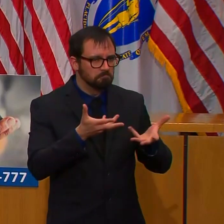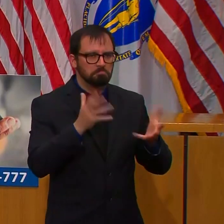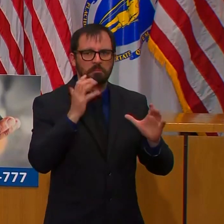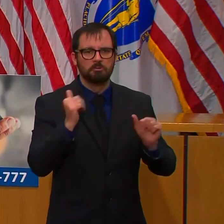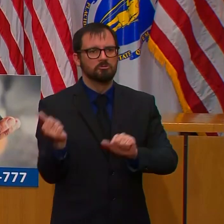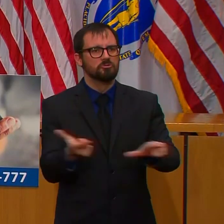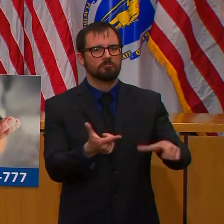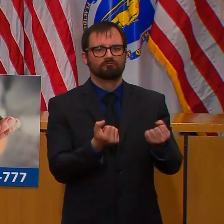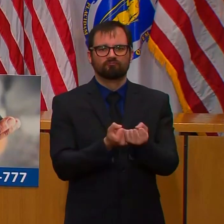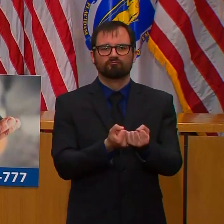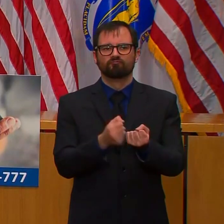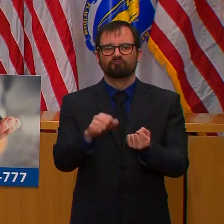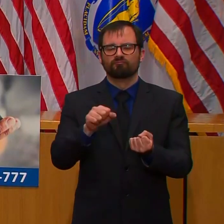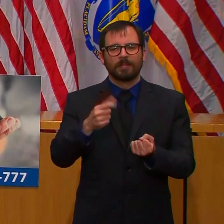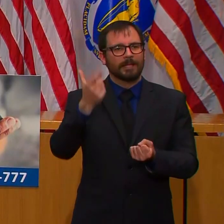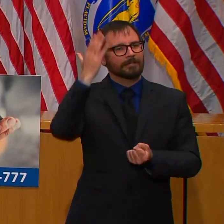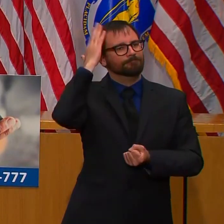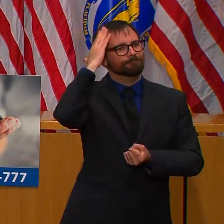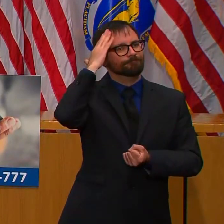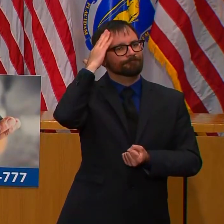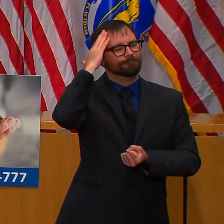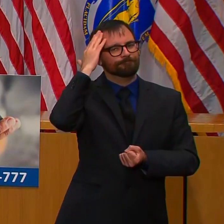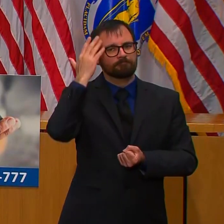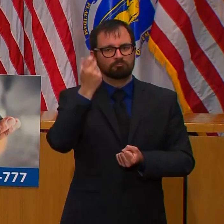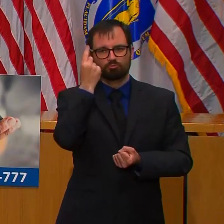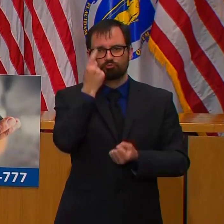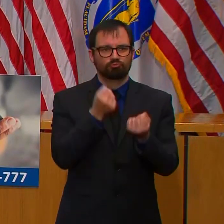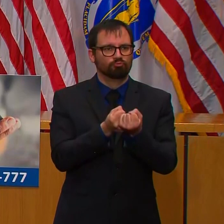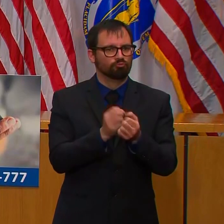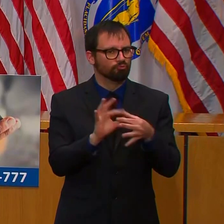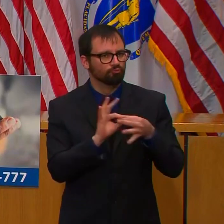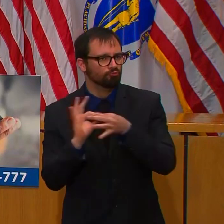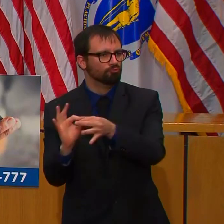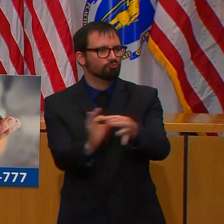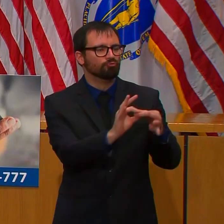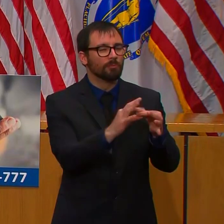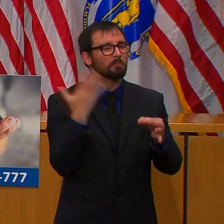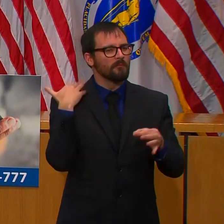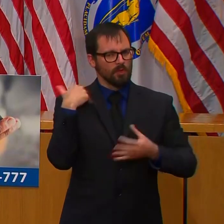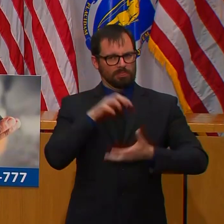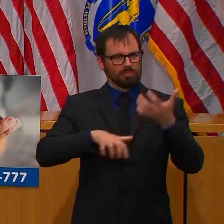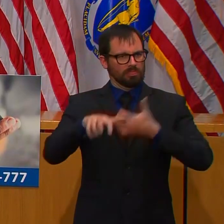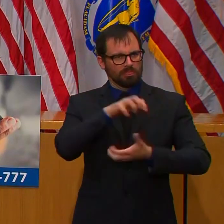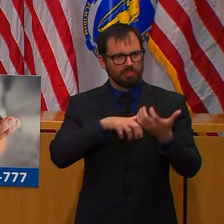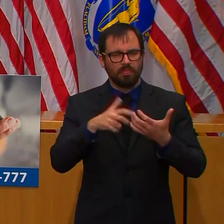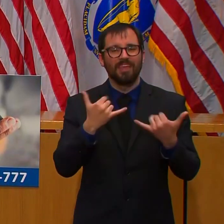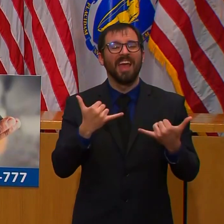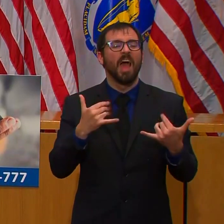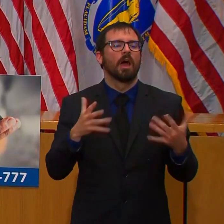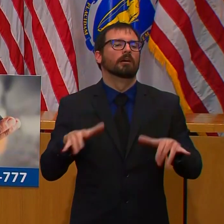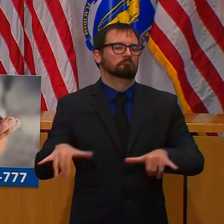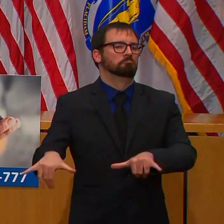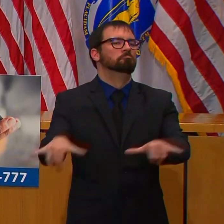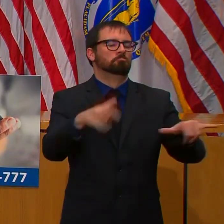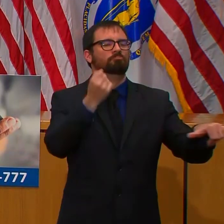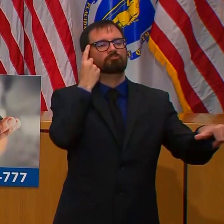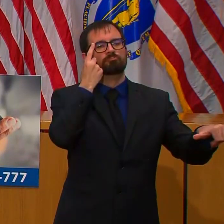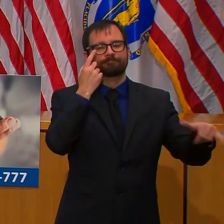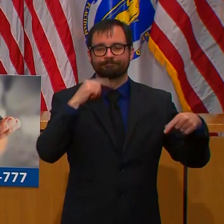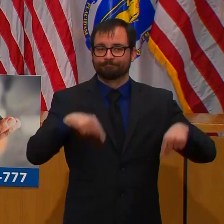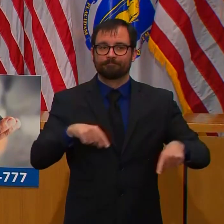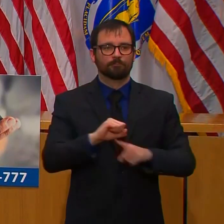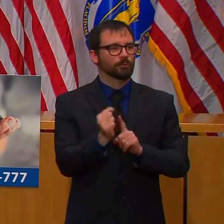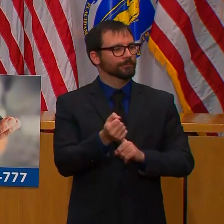confusion out there. But as we all know, this is an unprecedented situation. And employers with questions should review the COVID